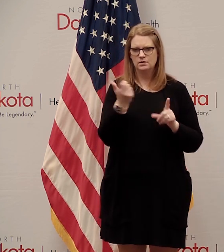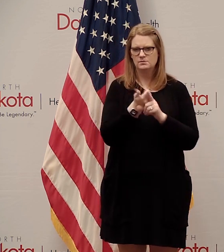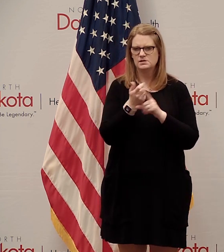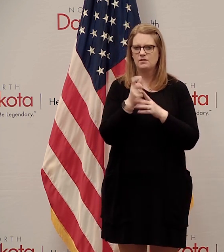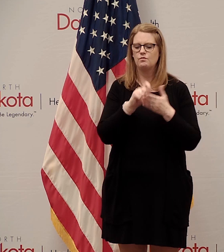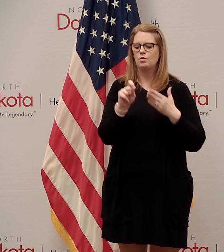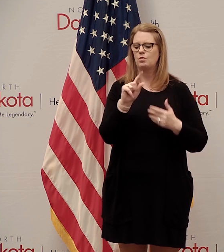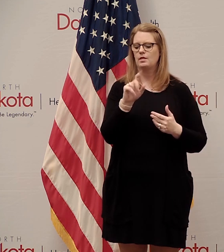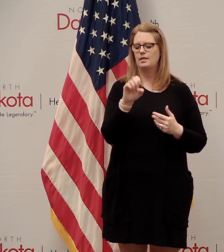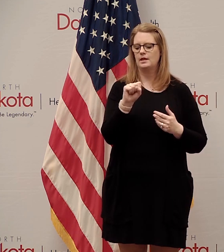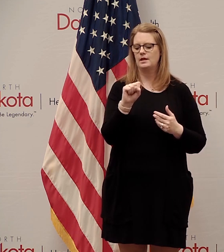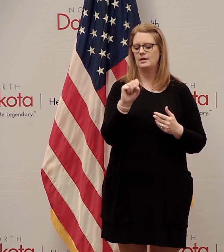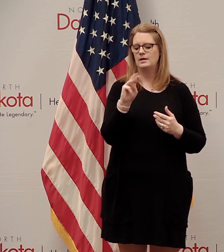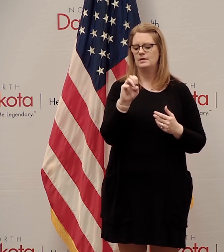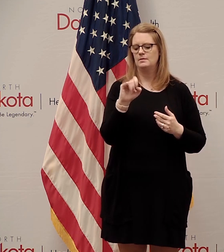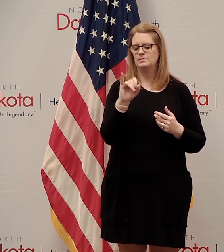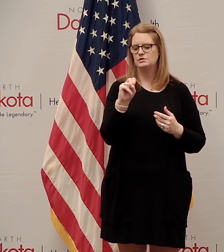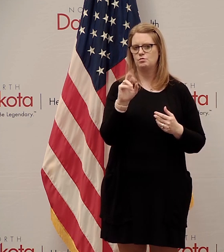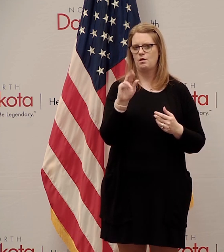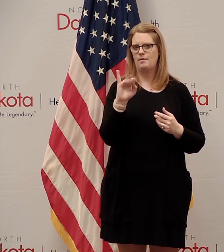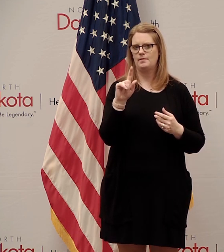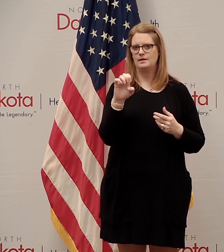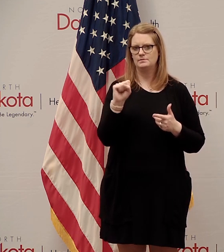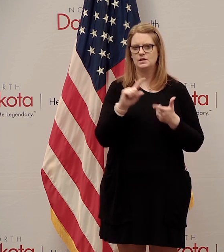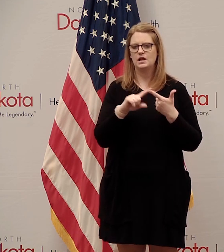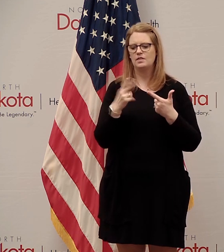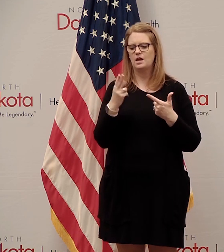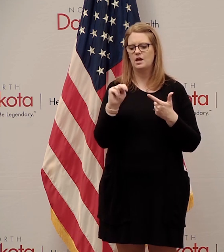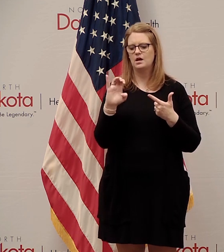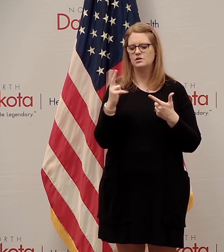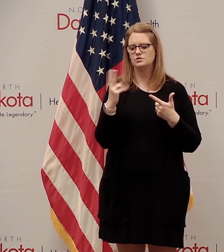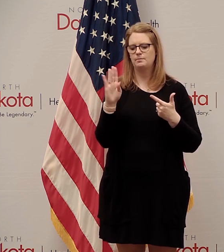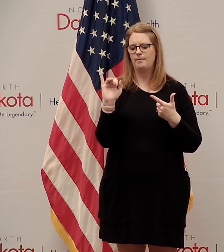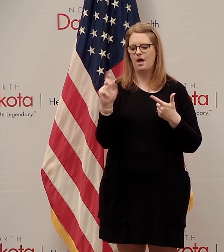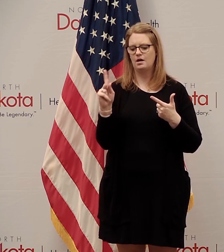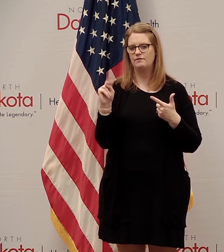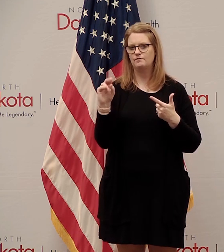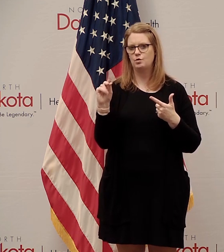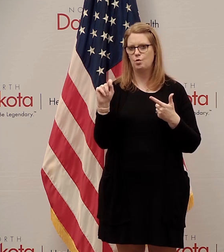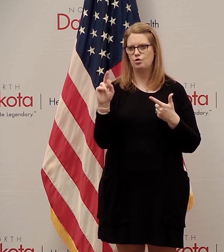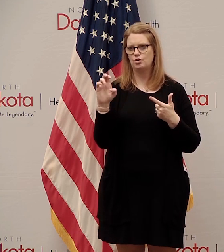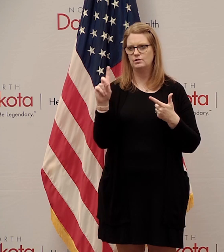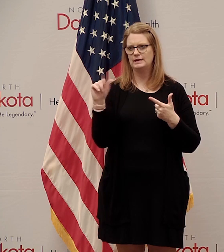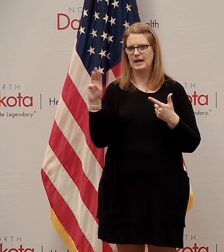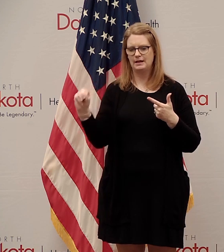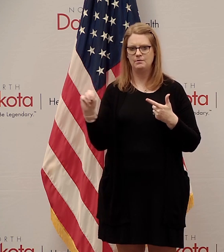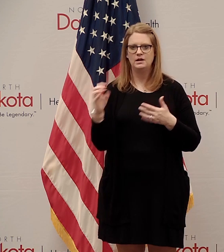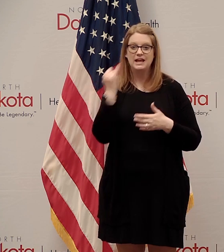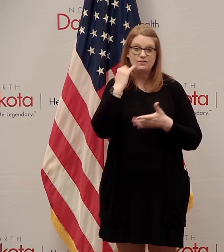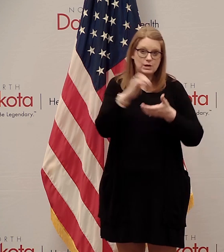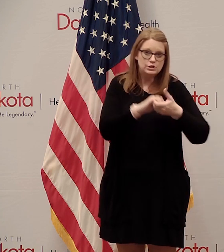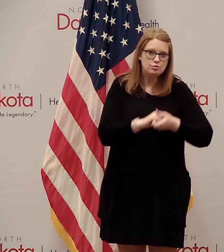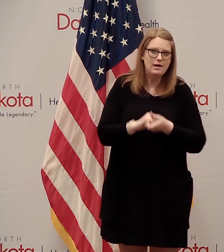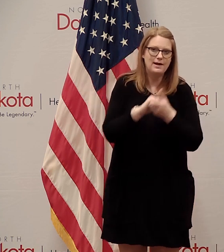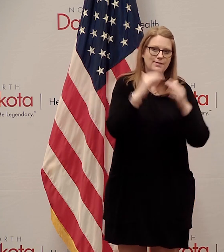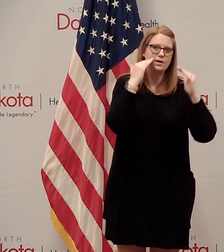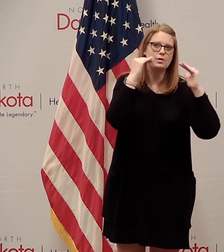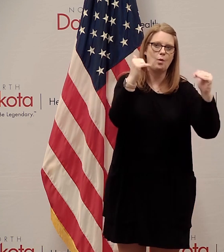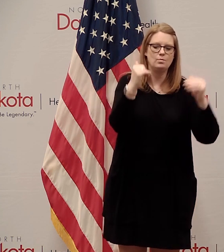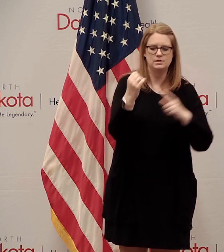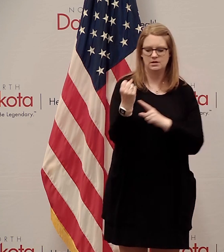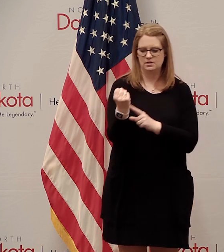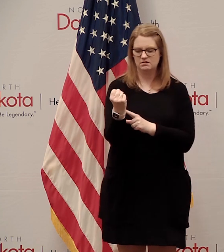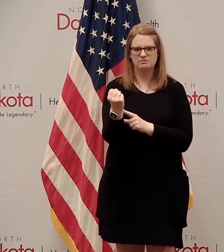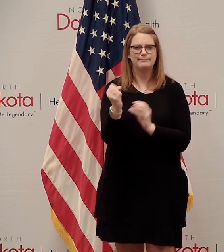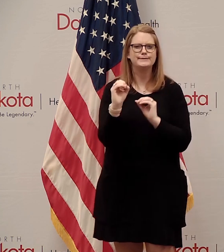know that wrote La Miserable and also Hunchback of Notre Dame. But he said in in joined hands, there is hope in a clenched fish.